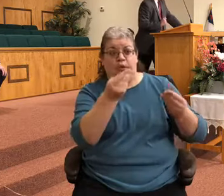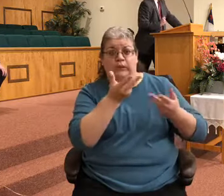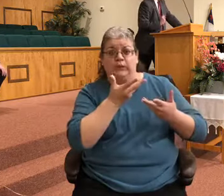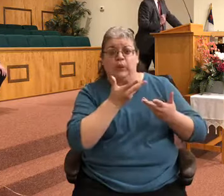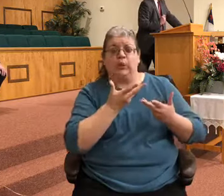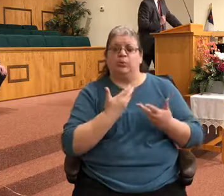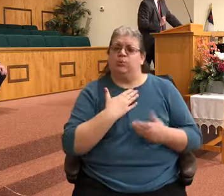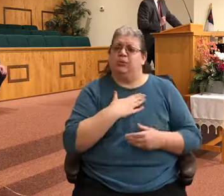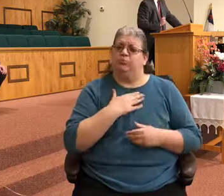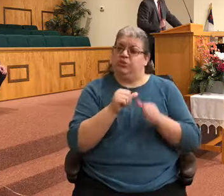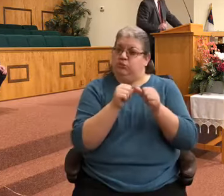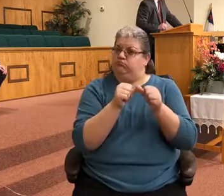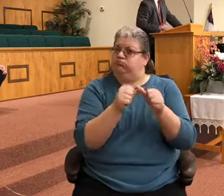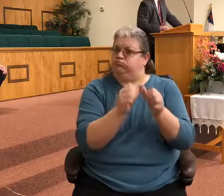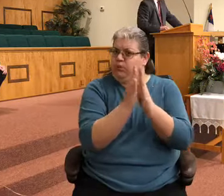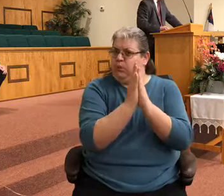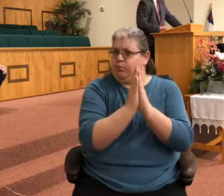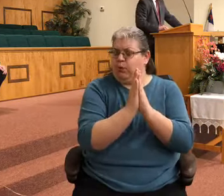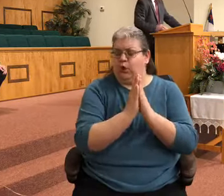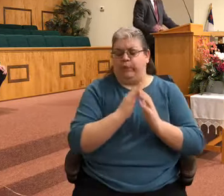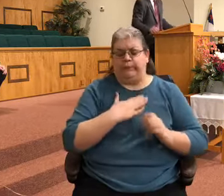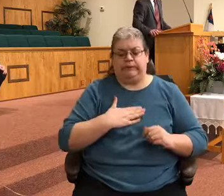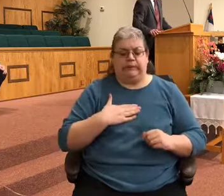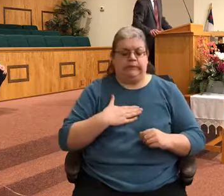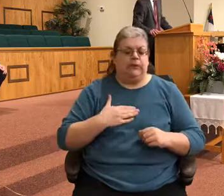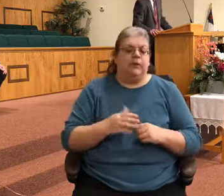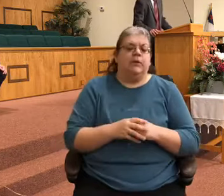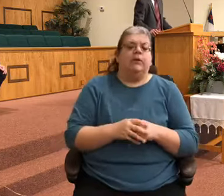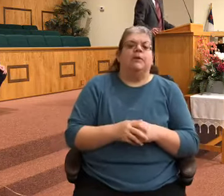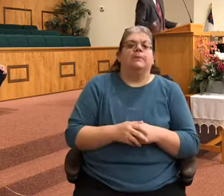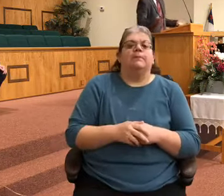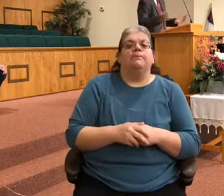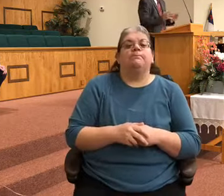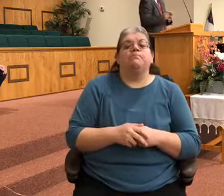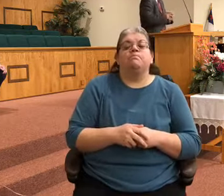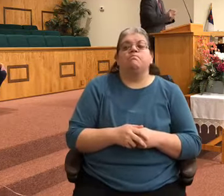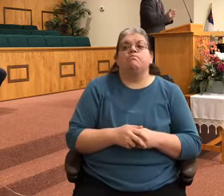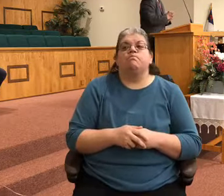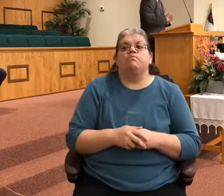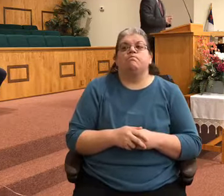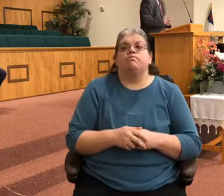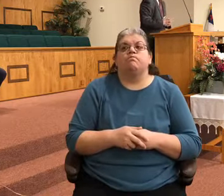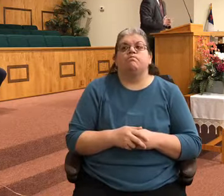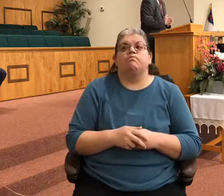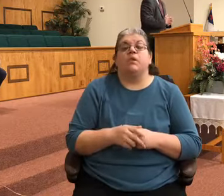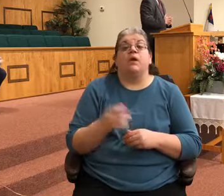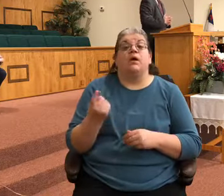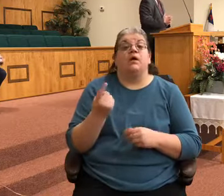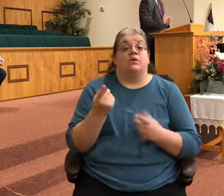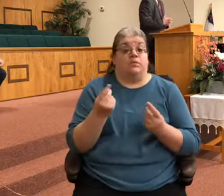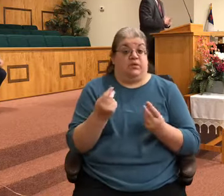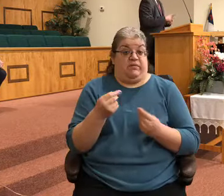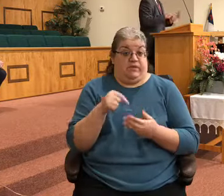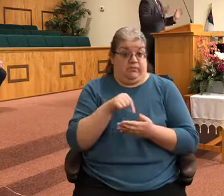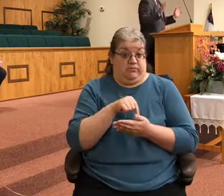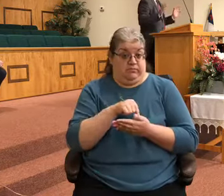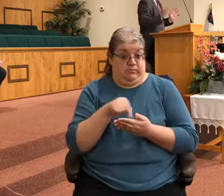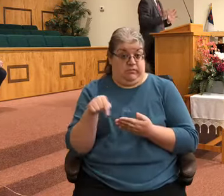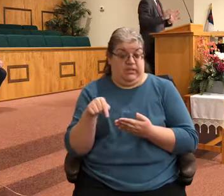joining us in prayer. So one of the things I've done this week more than I have in a long